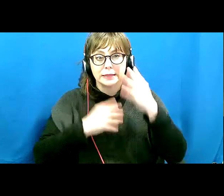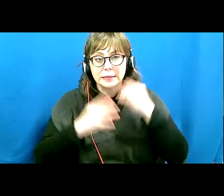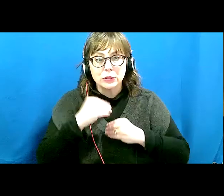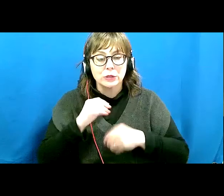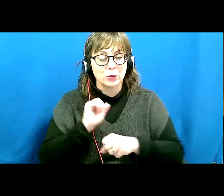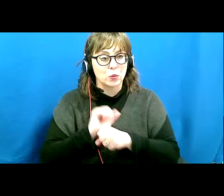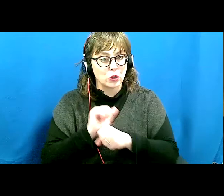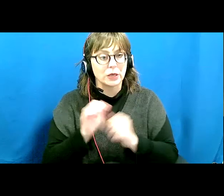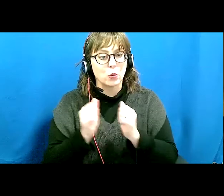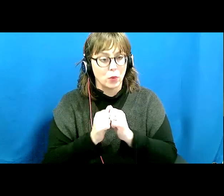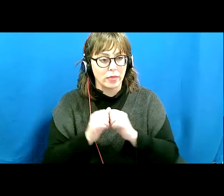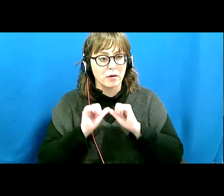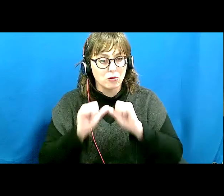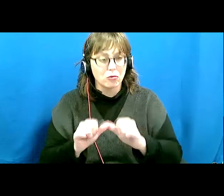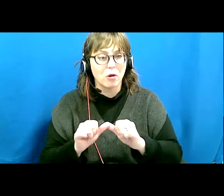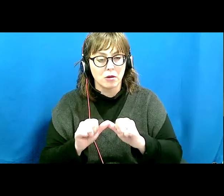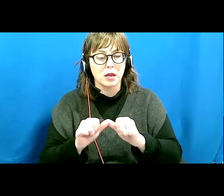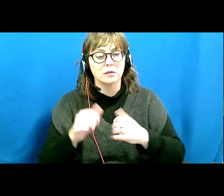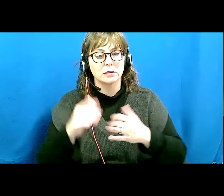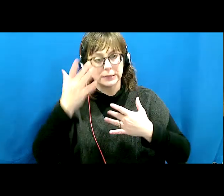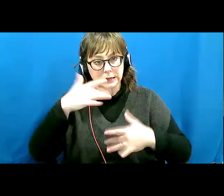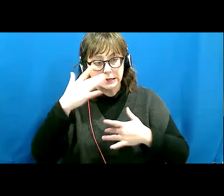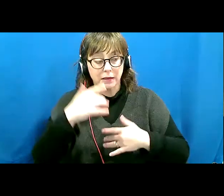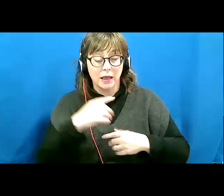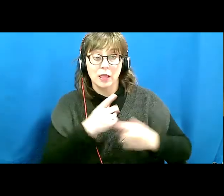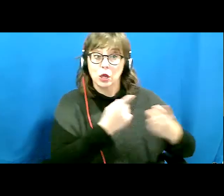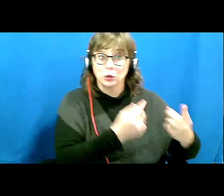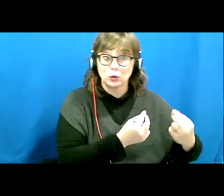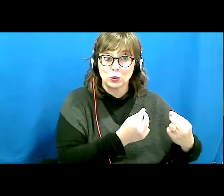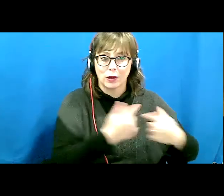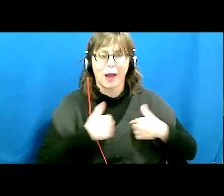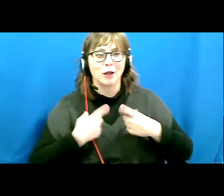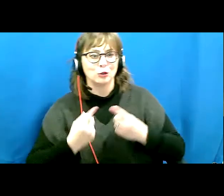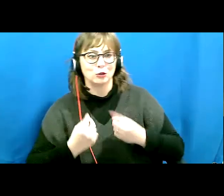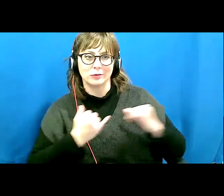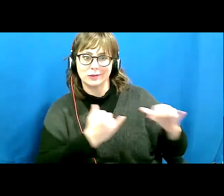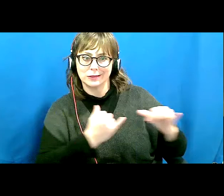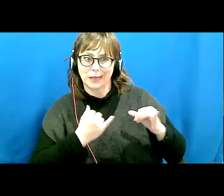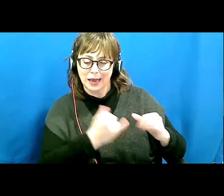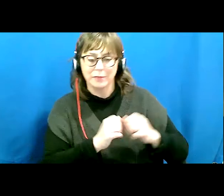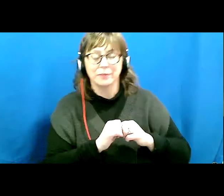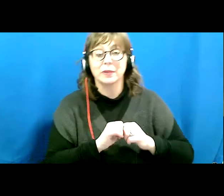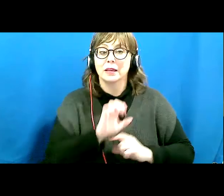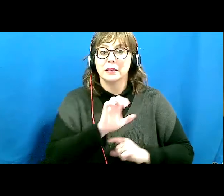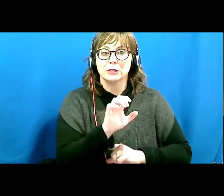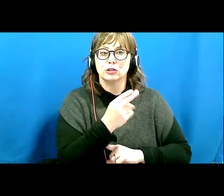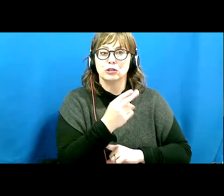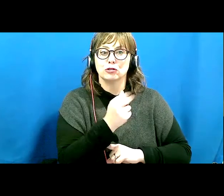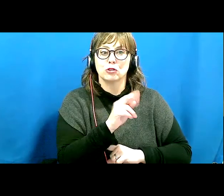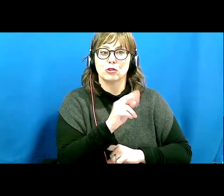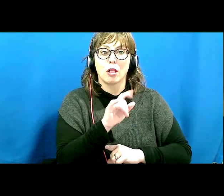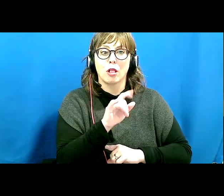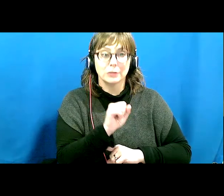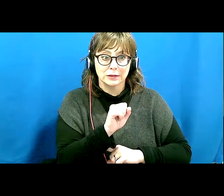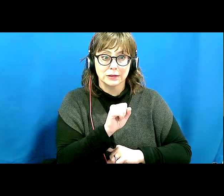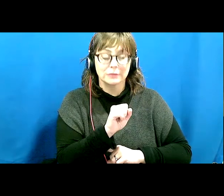frankly, a lot of the stuff they do is stuff I do. And Charles really has inspired me, along with Frida